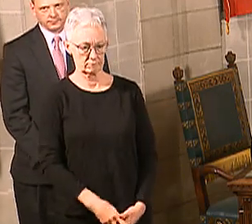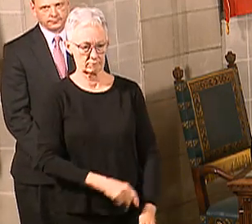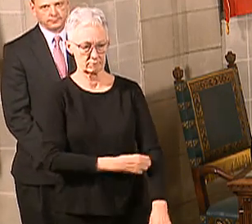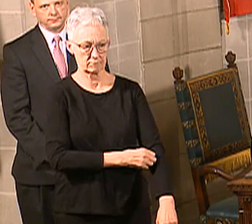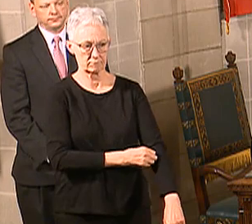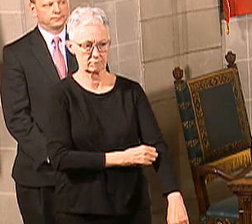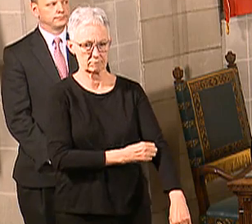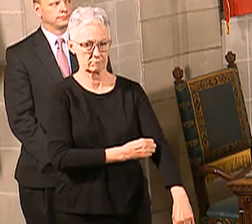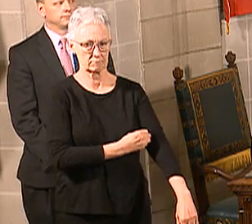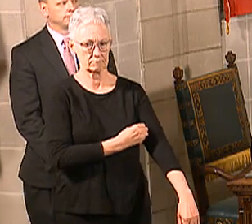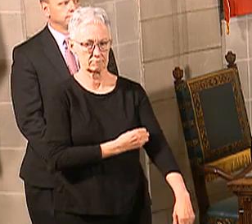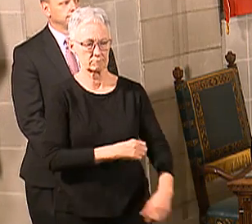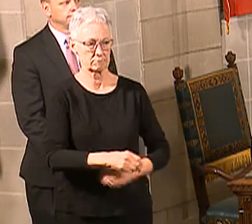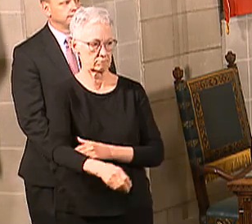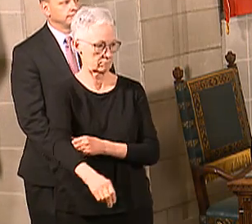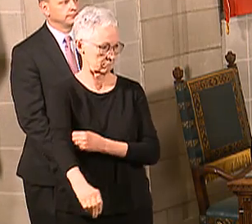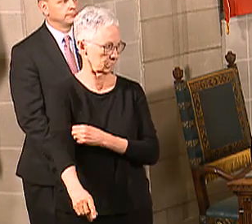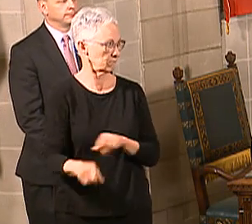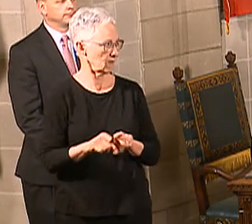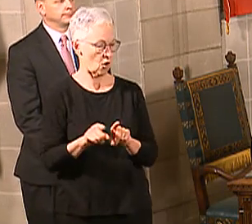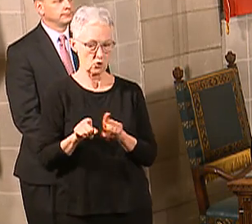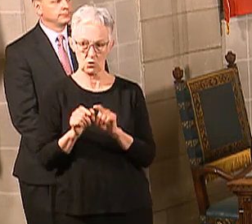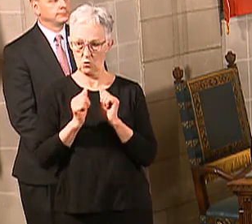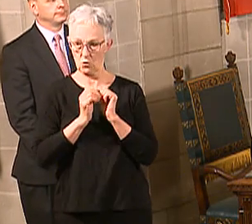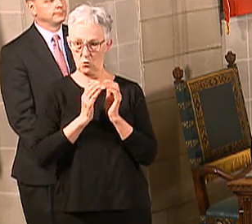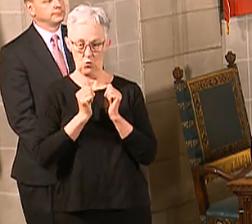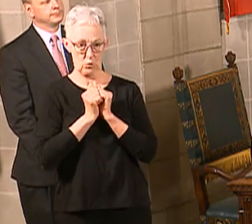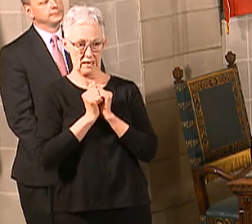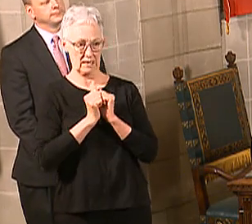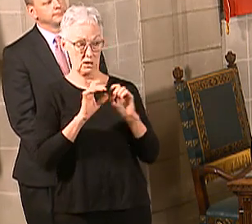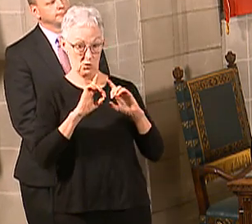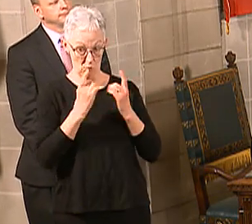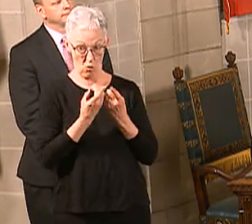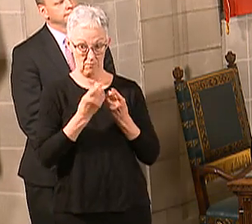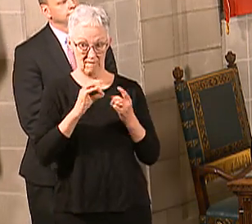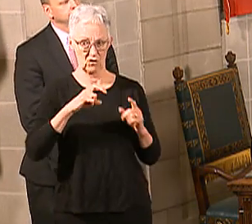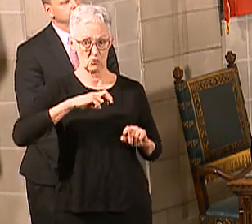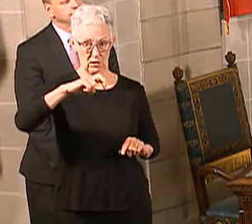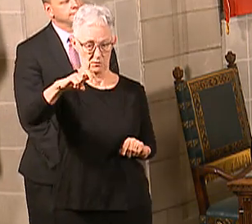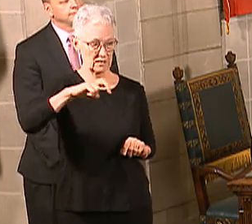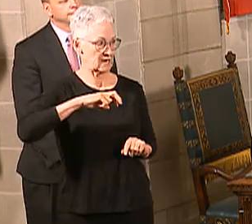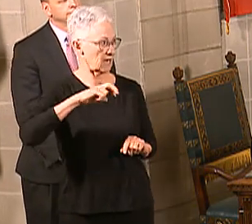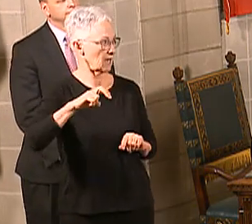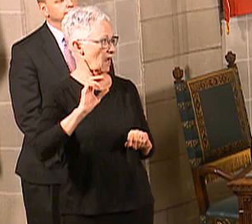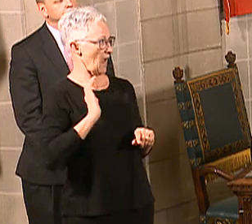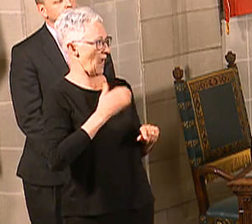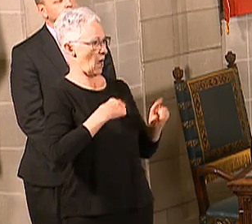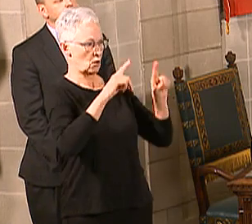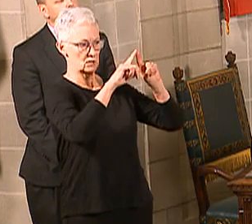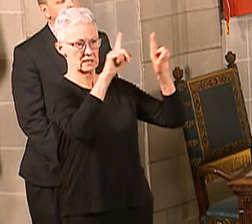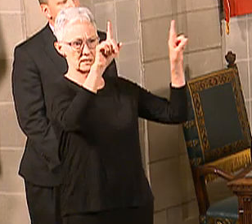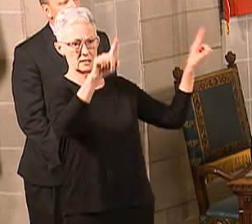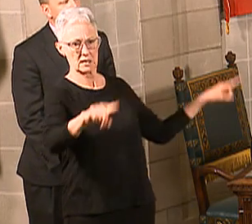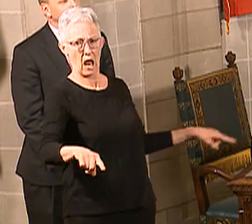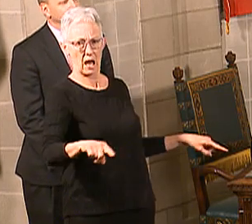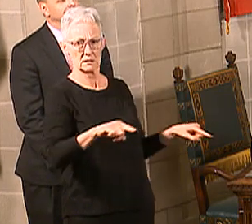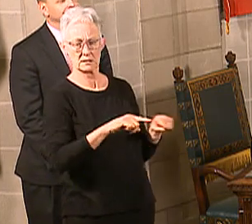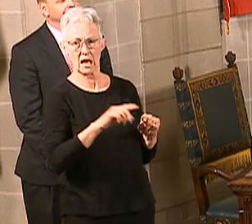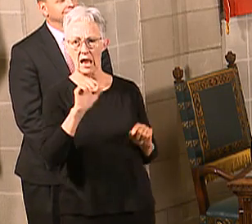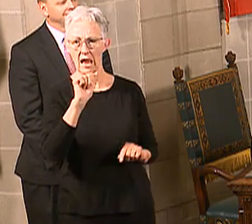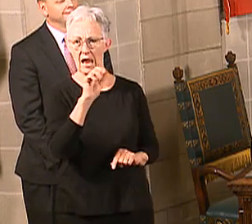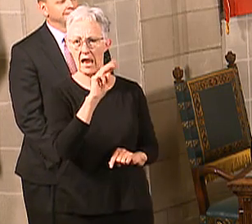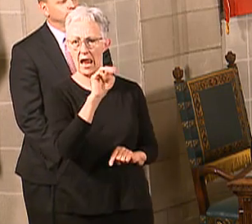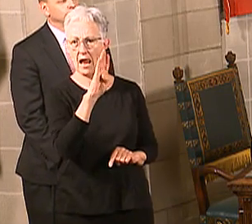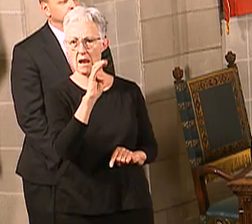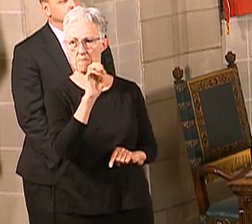Also, just along those lines, through our Department of Transportation, our signs that we put up, you know, those amber alert signs that we have across the